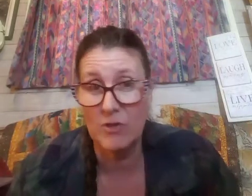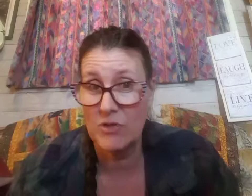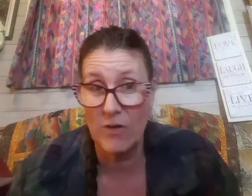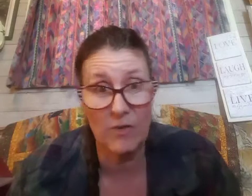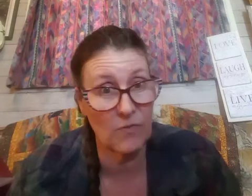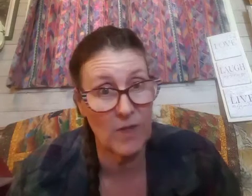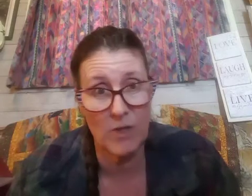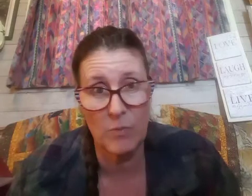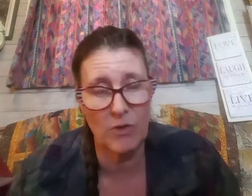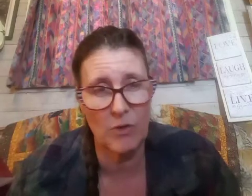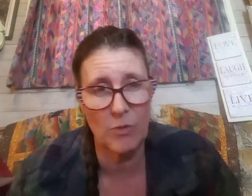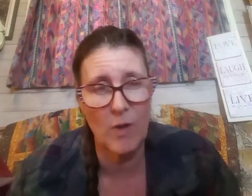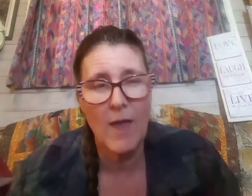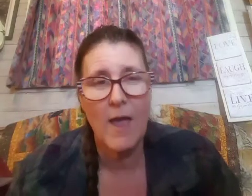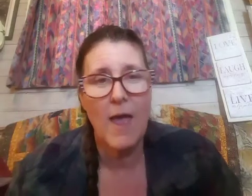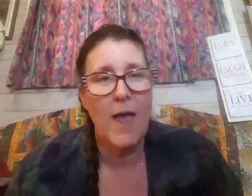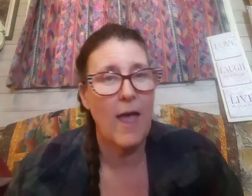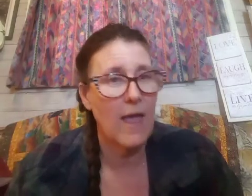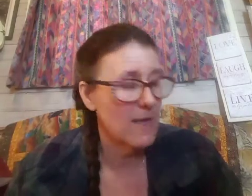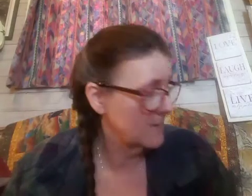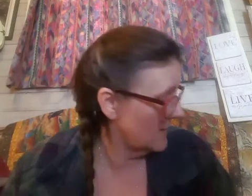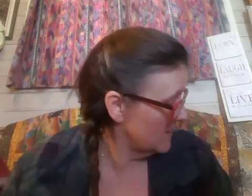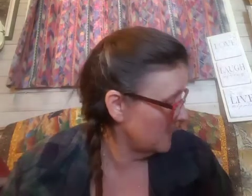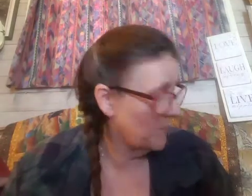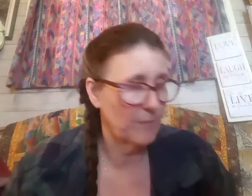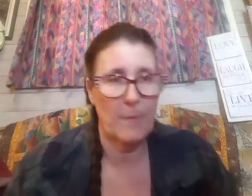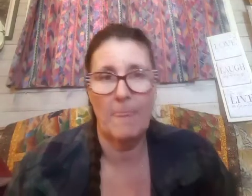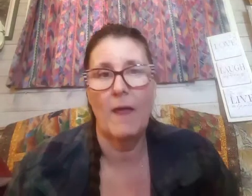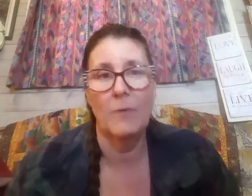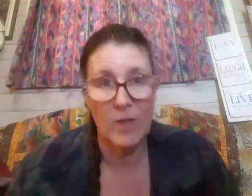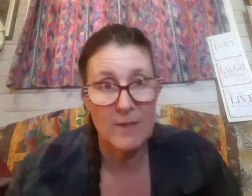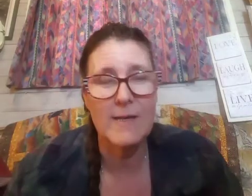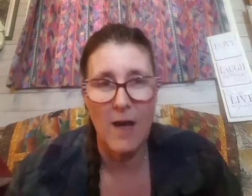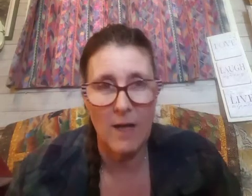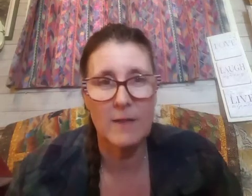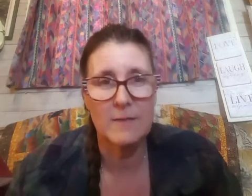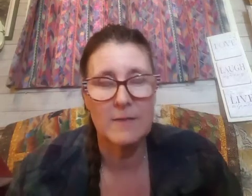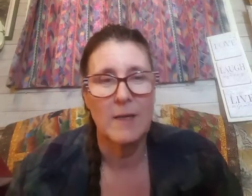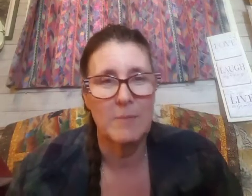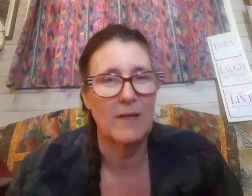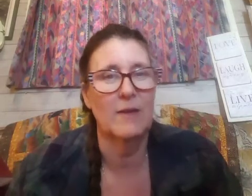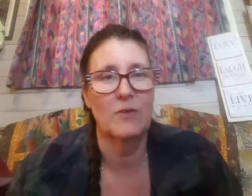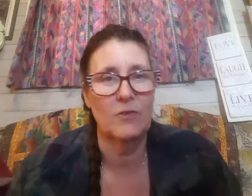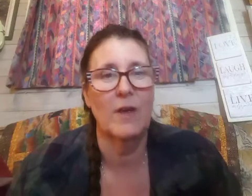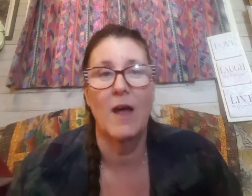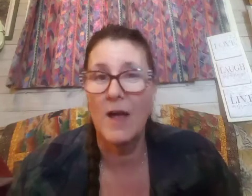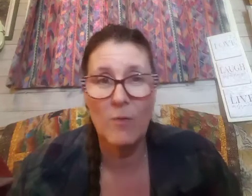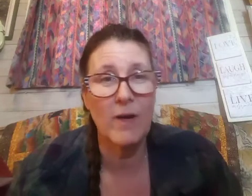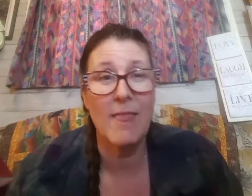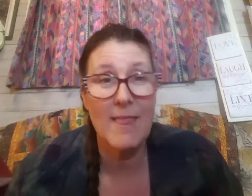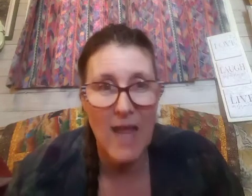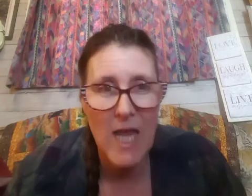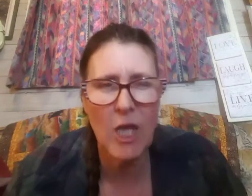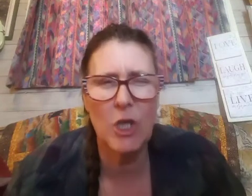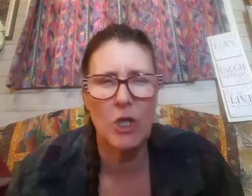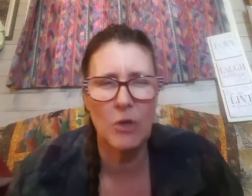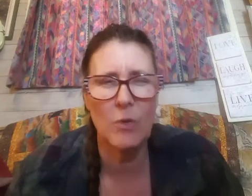can share this video with you and um and we can talk because i want to thank you